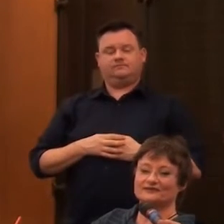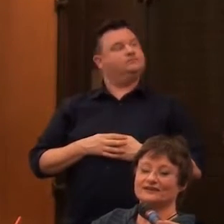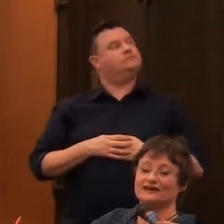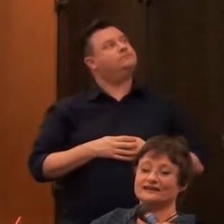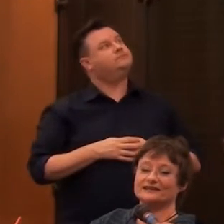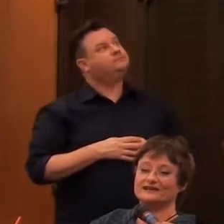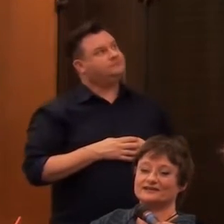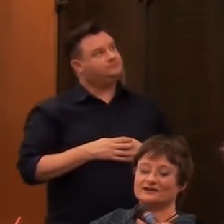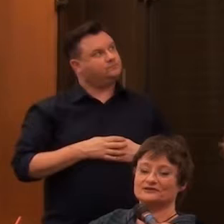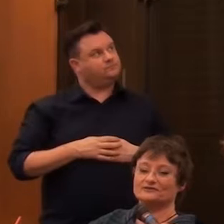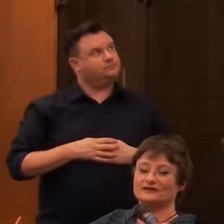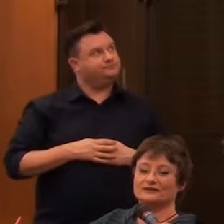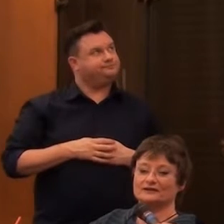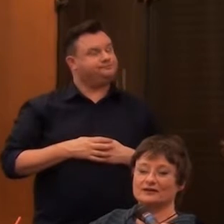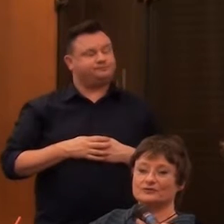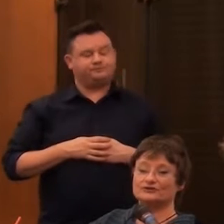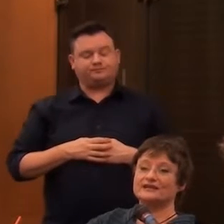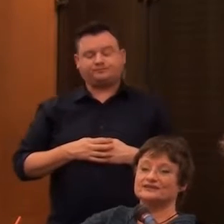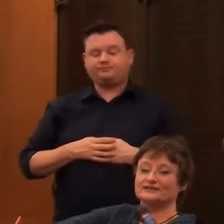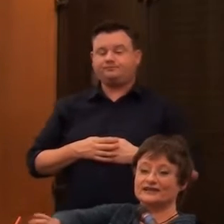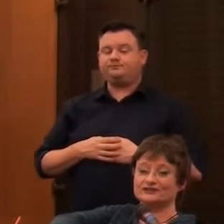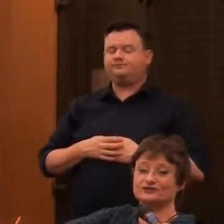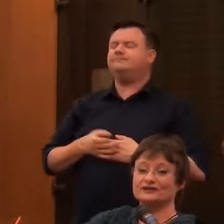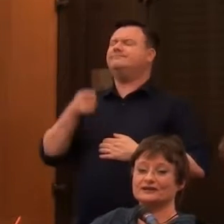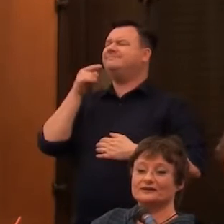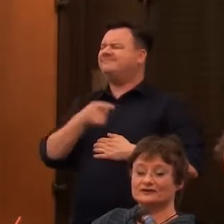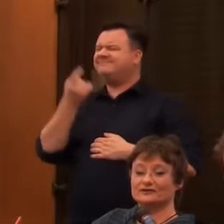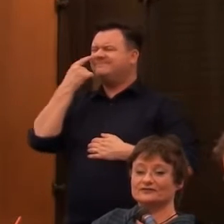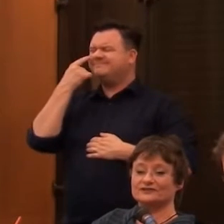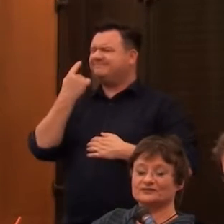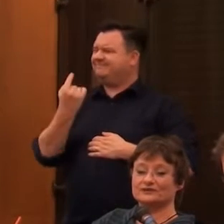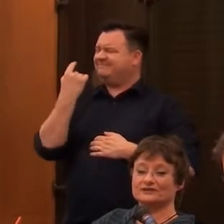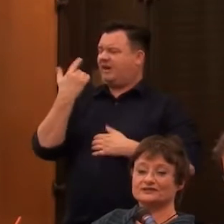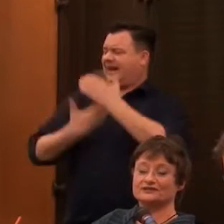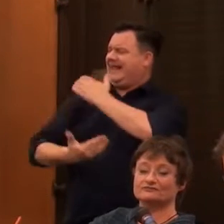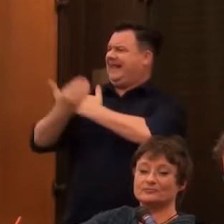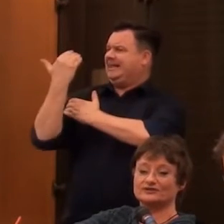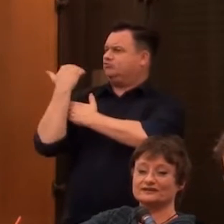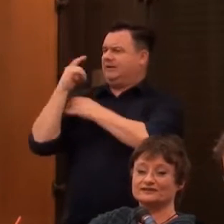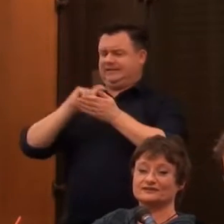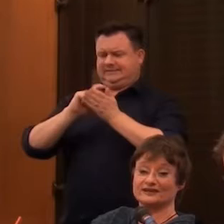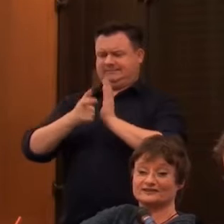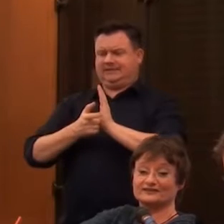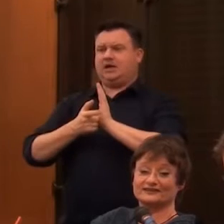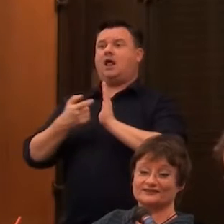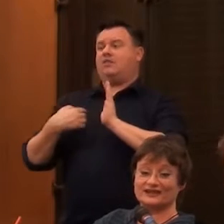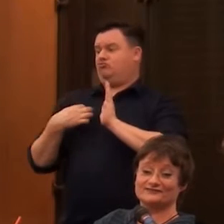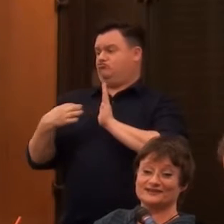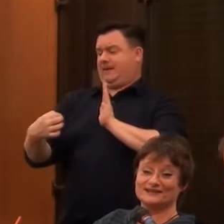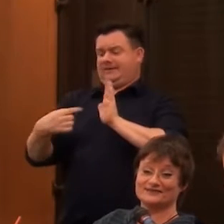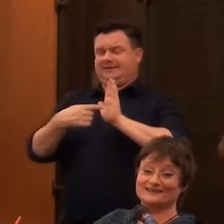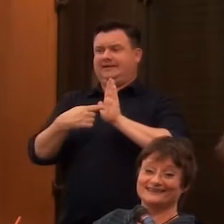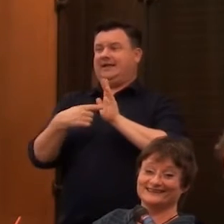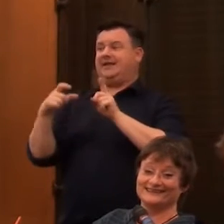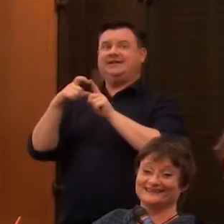that kind of, that again, that's kind of tracing the history of disability that's represented. There's a slide off of